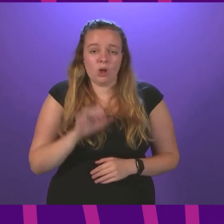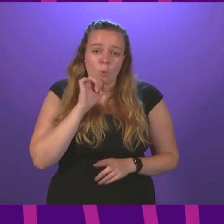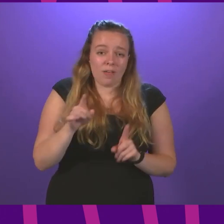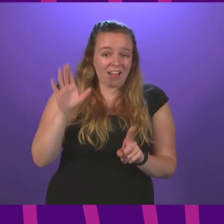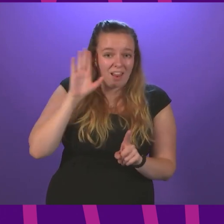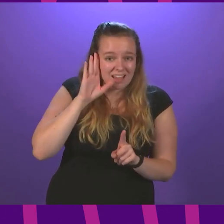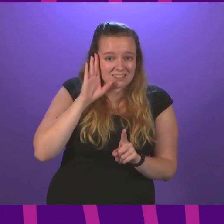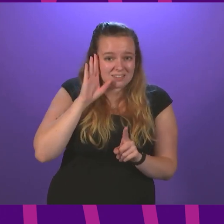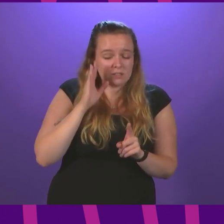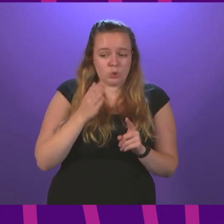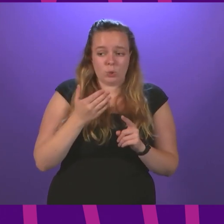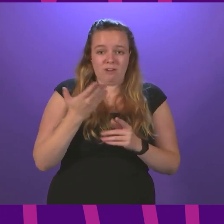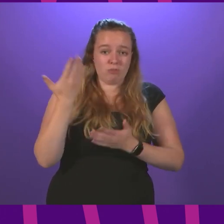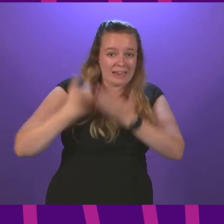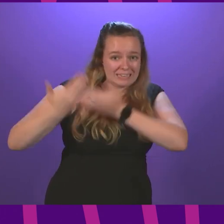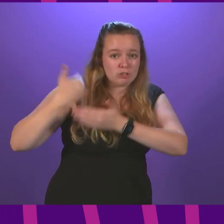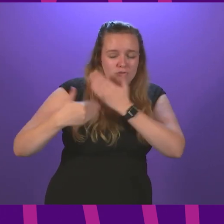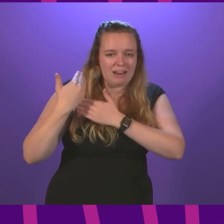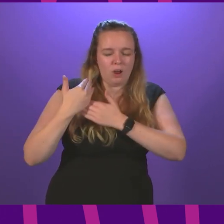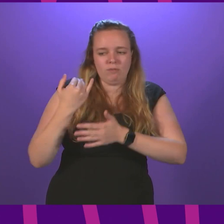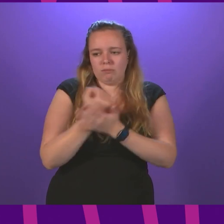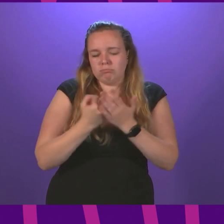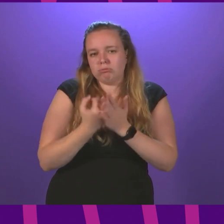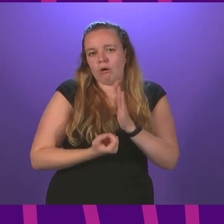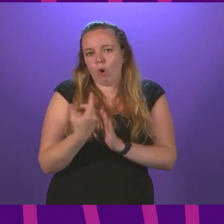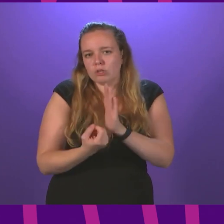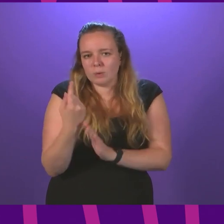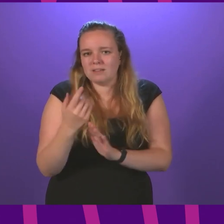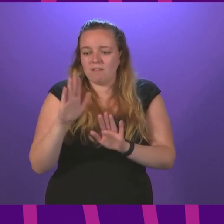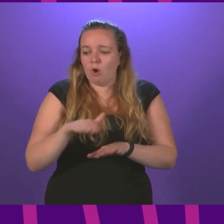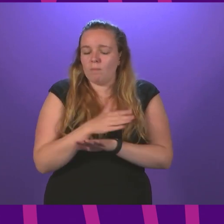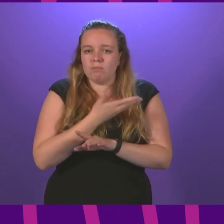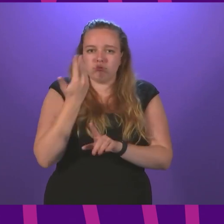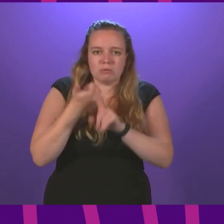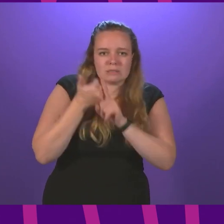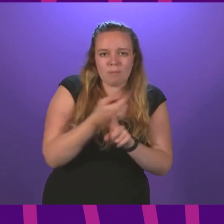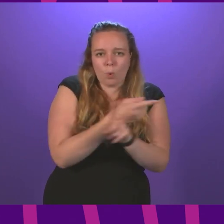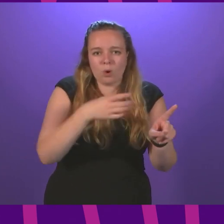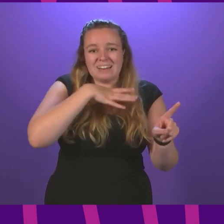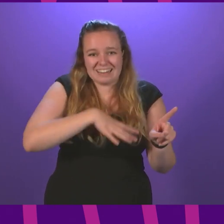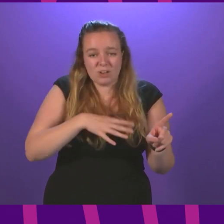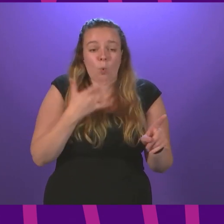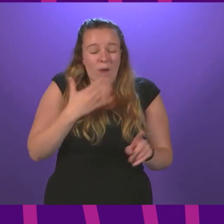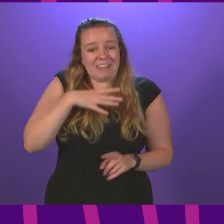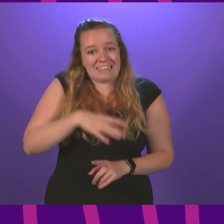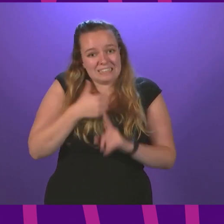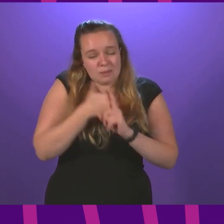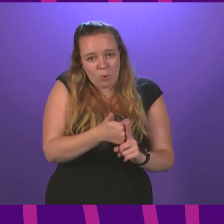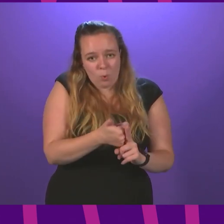listen to the lessons from history of the dire consequences of not supporting those in need when they need it most?